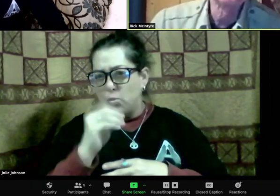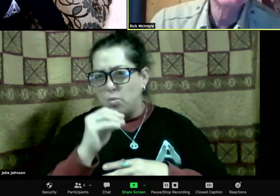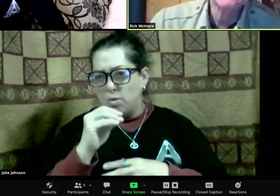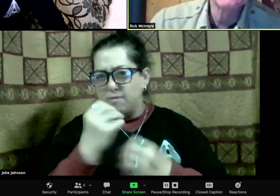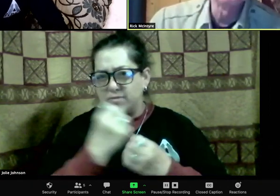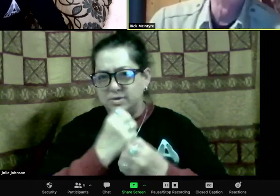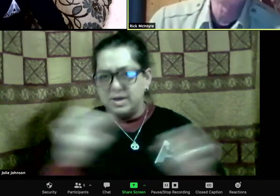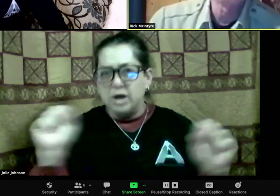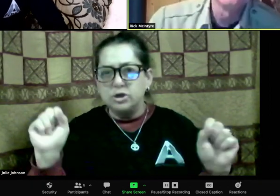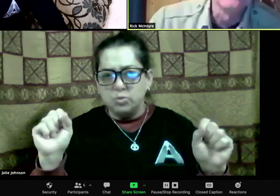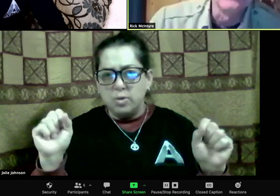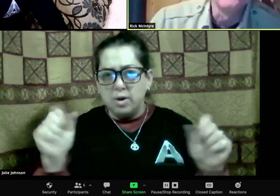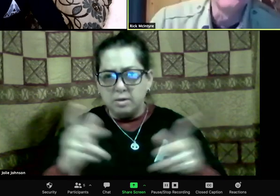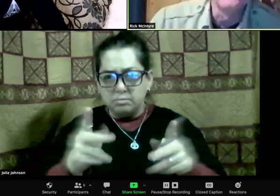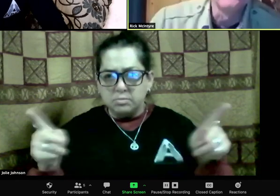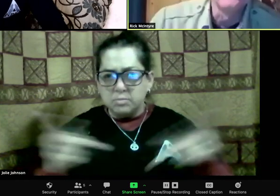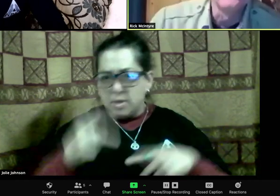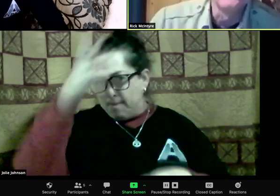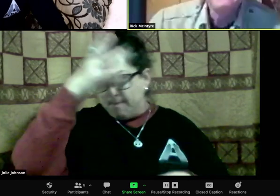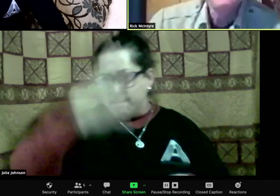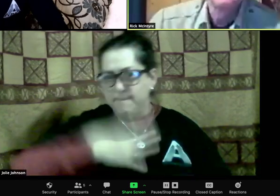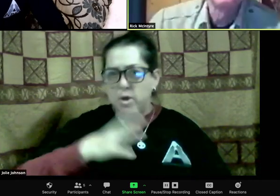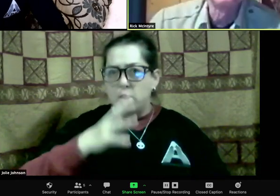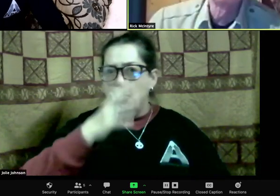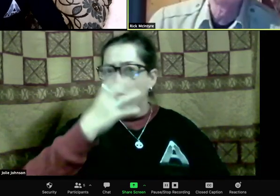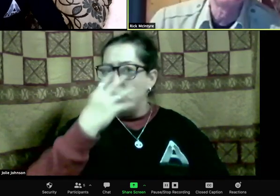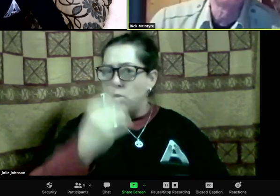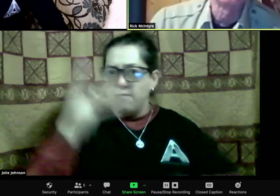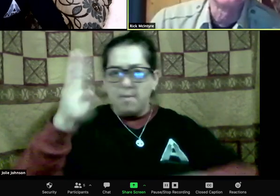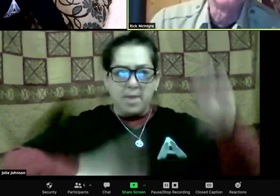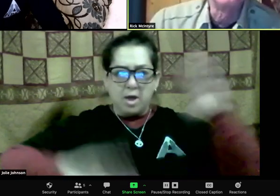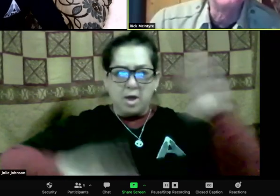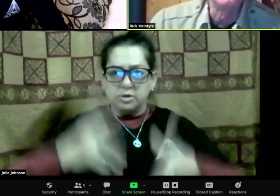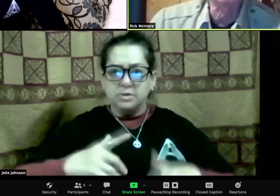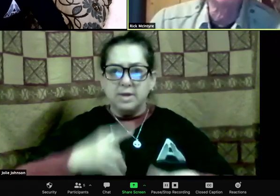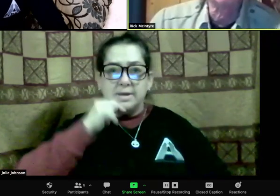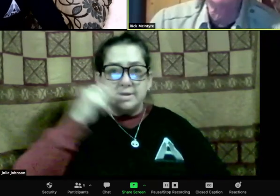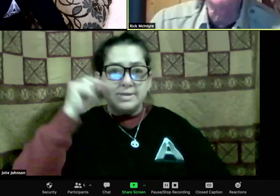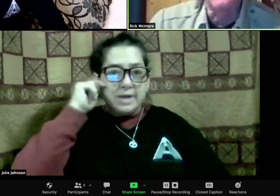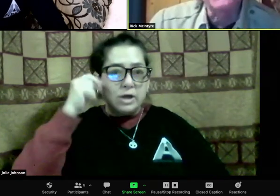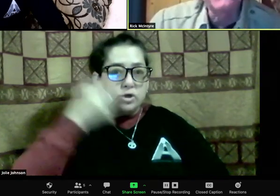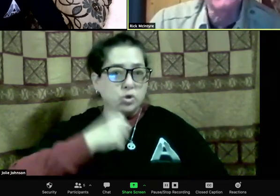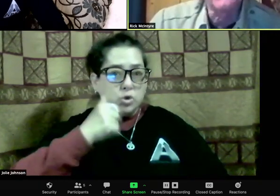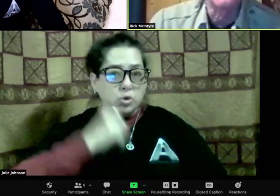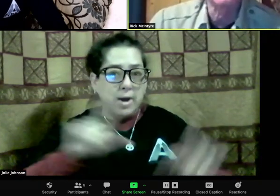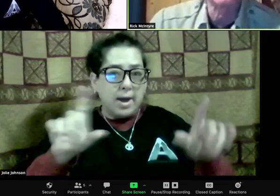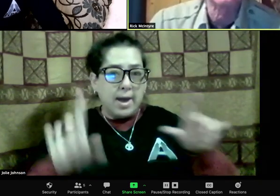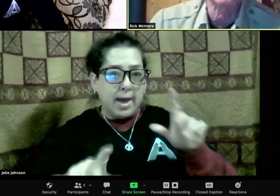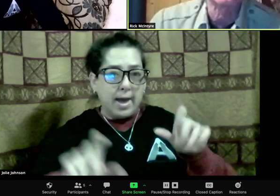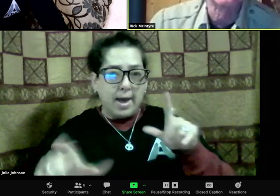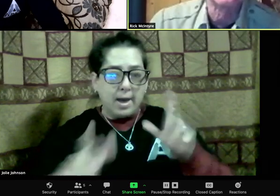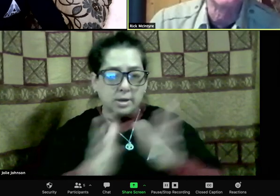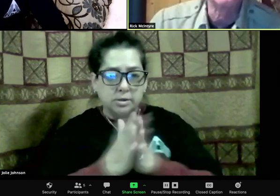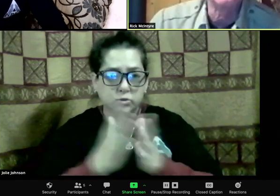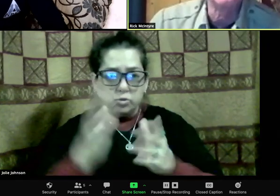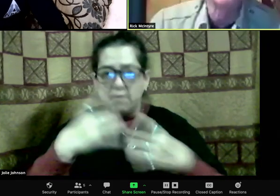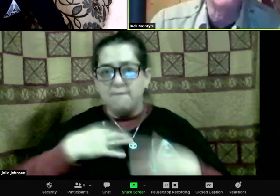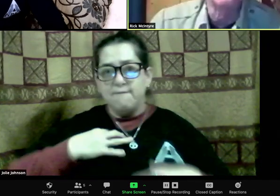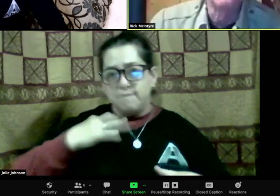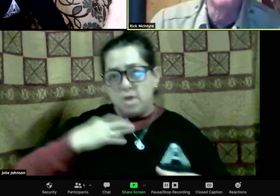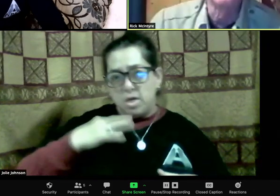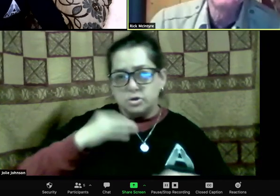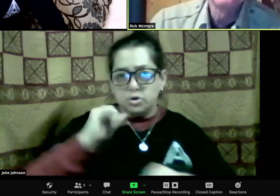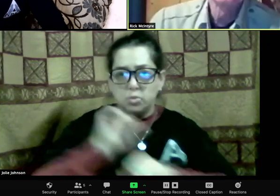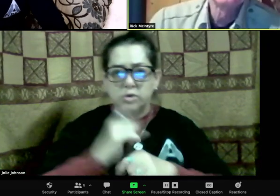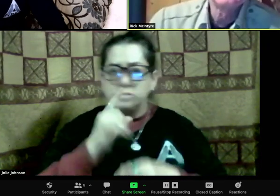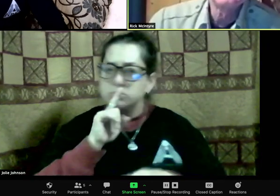the male bias in wolf studies. Because in old days, it used to be almost exclusively male